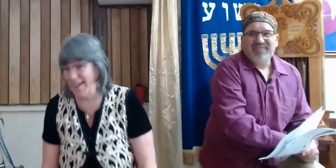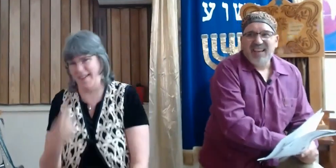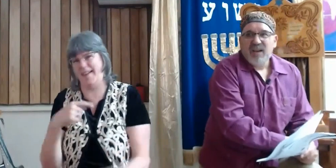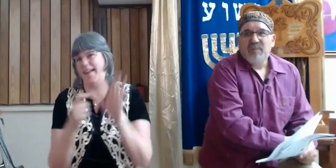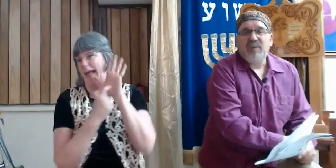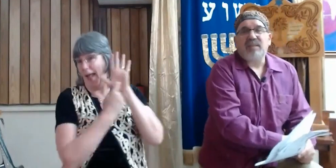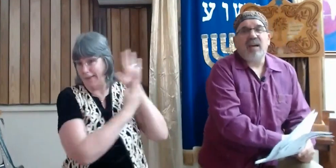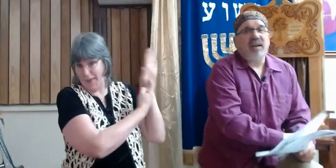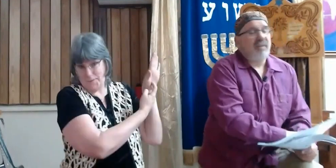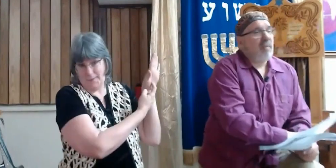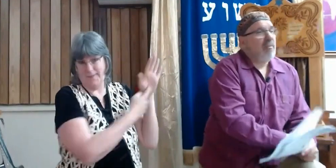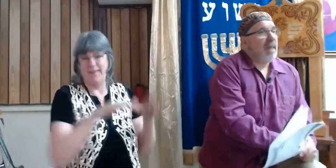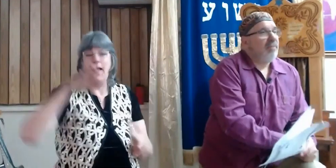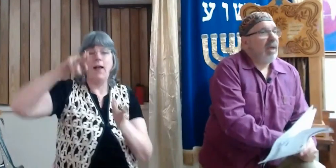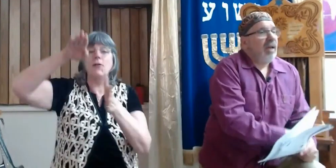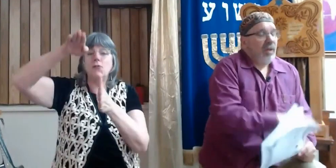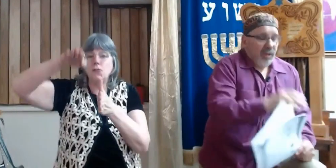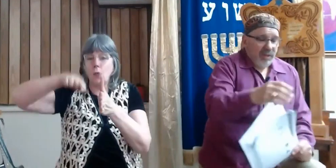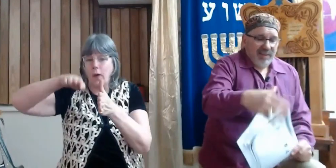But